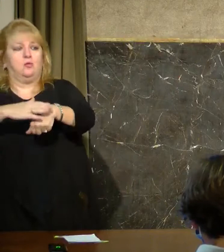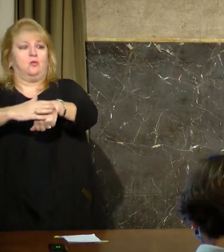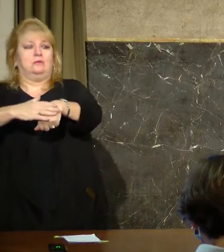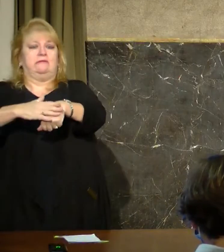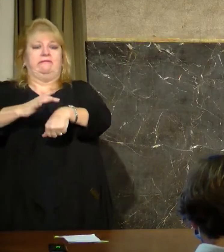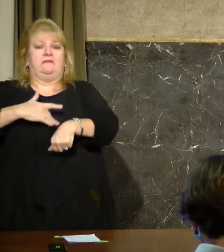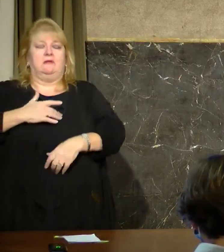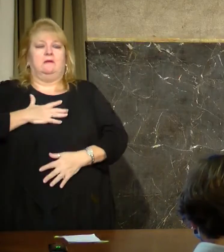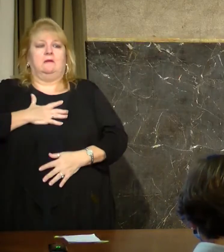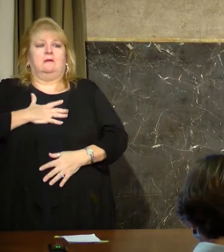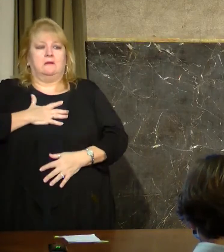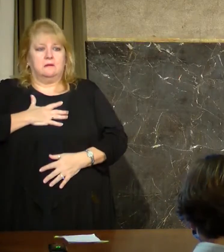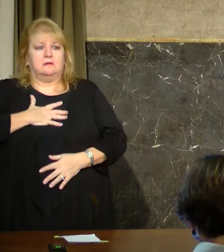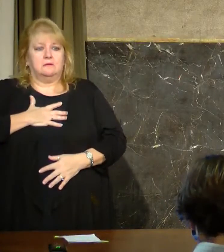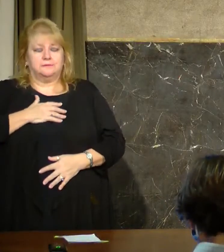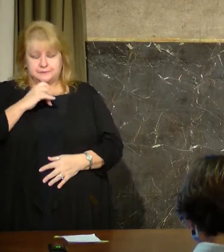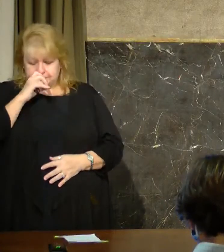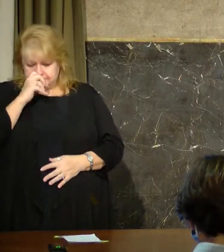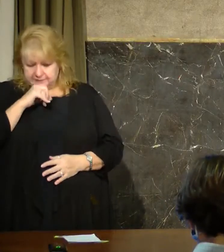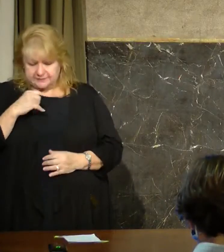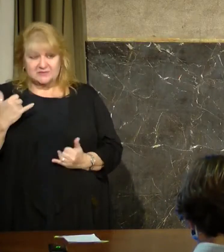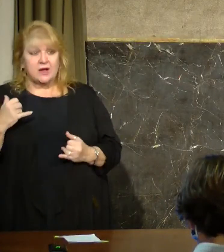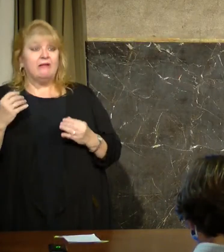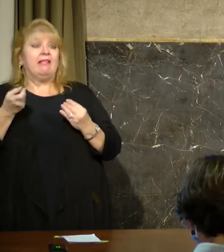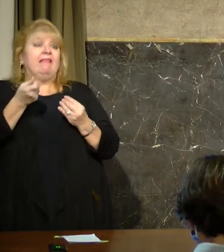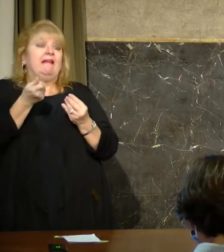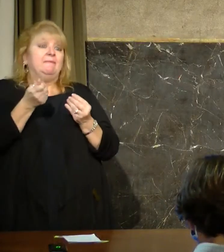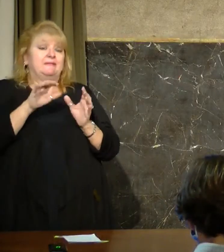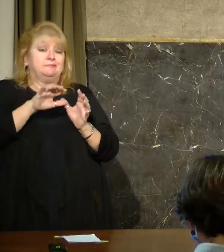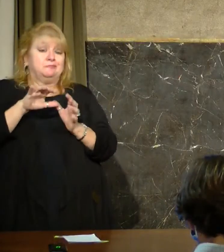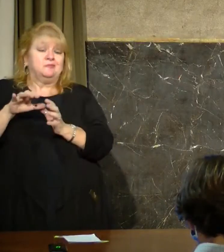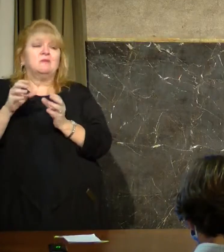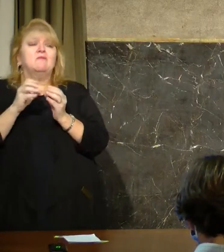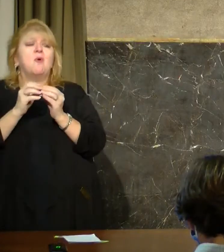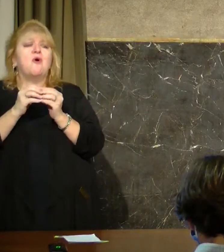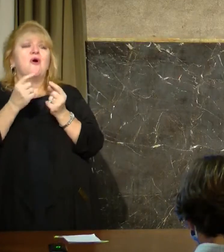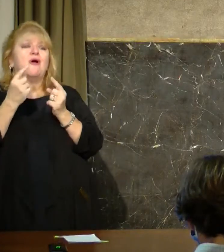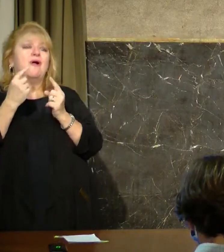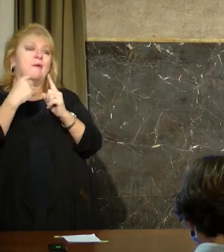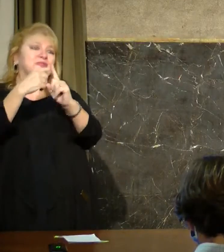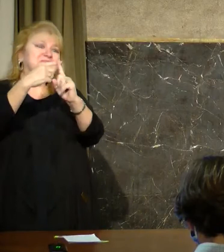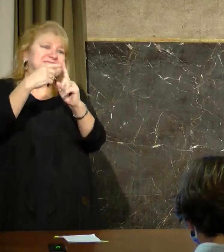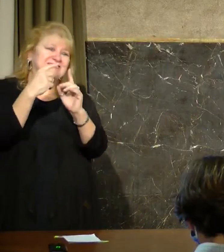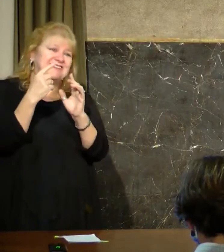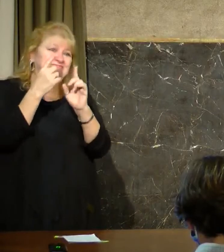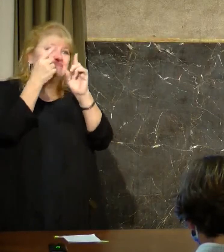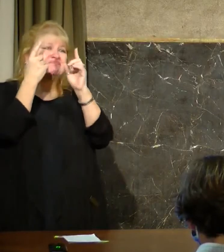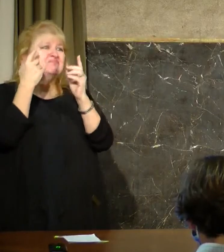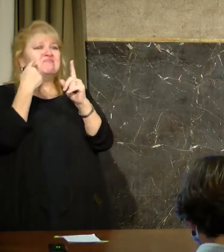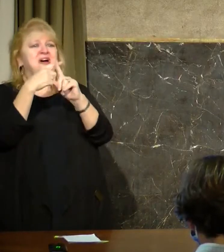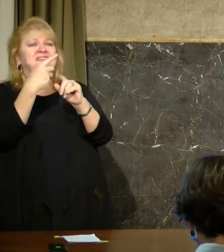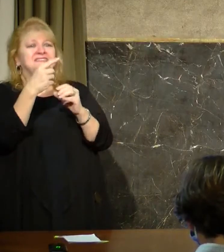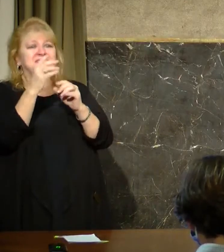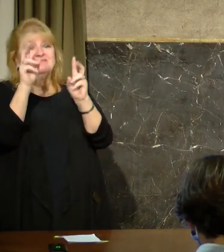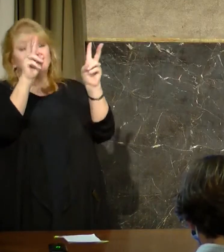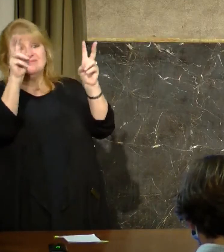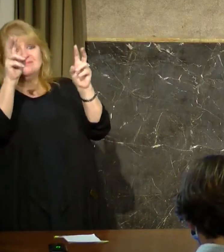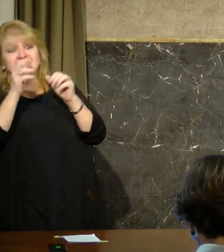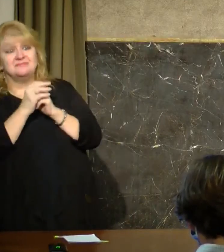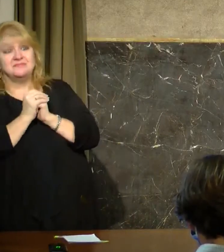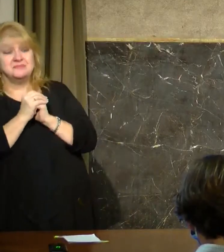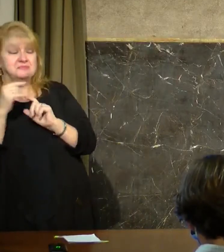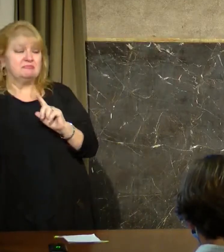or optimistic items. We'll talk a little bit about the vaccine. And I'll tell you, I continue to be